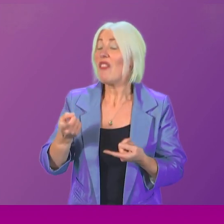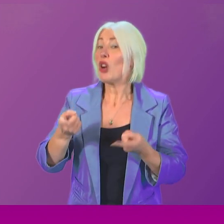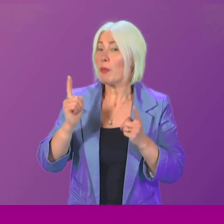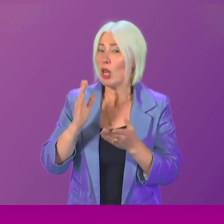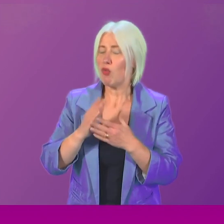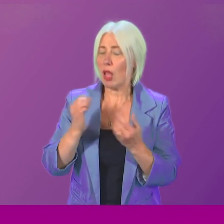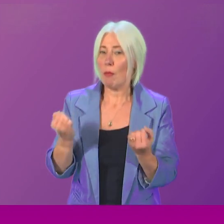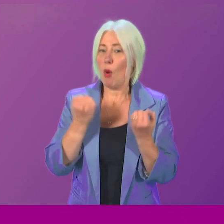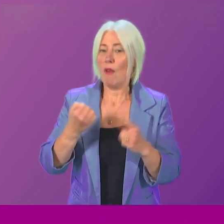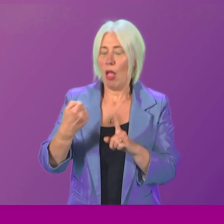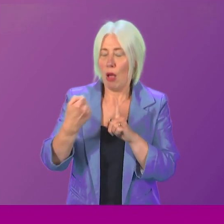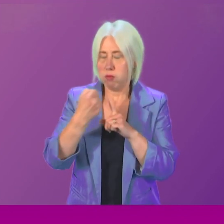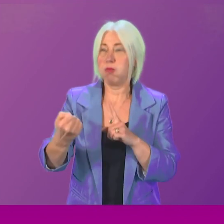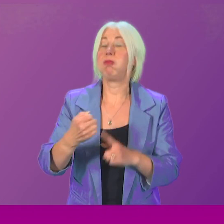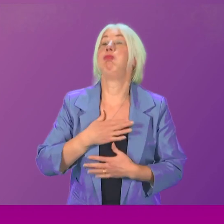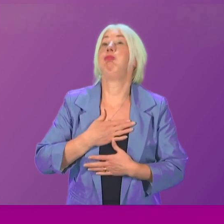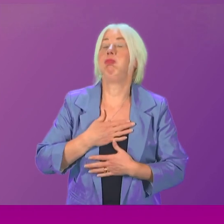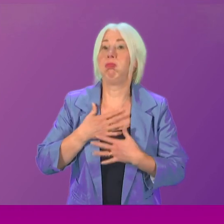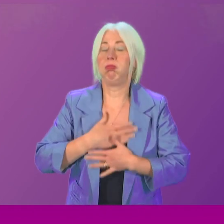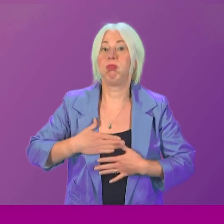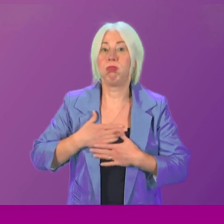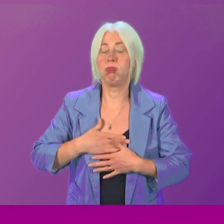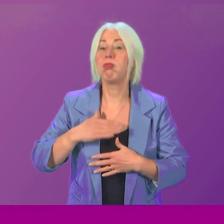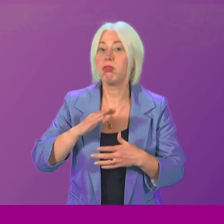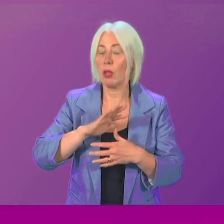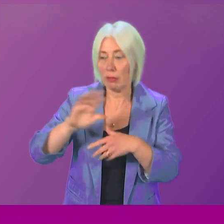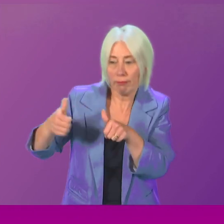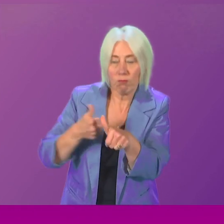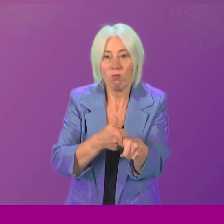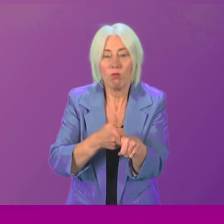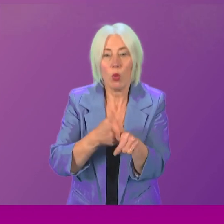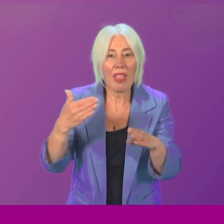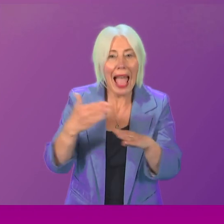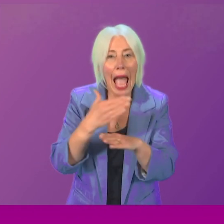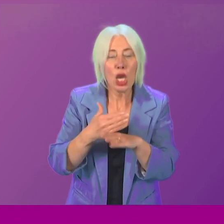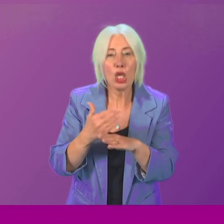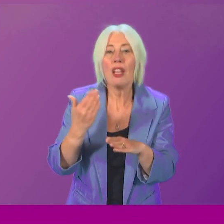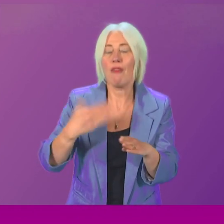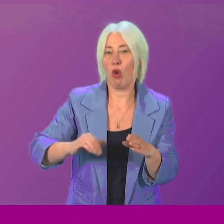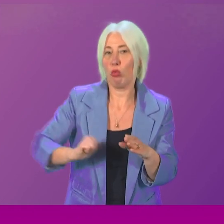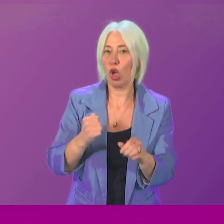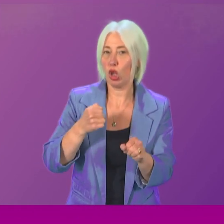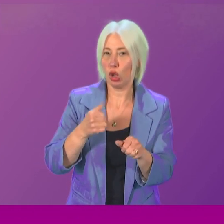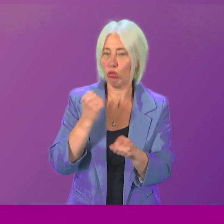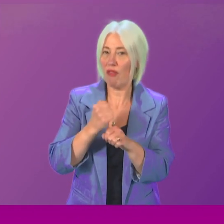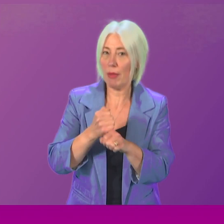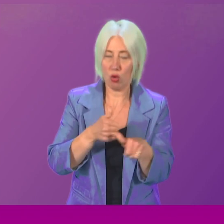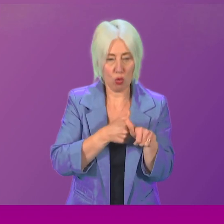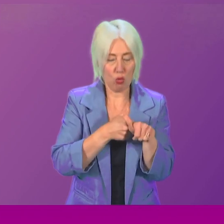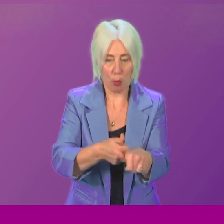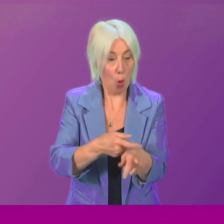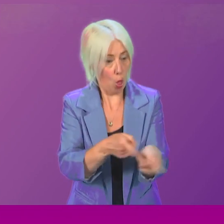very powerful words, which are crucially backed up by a range of actions as well from the Scottish Government to support those who've been affected.